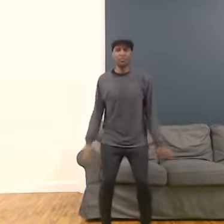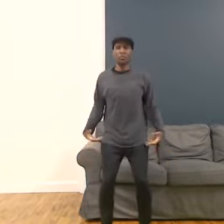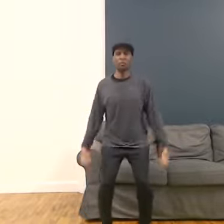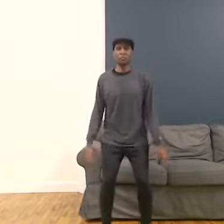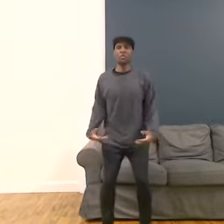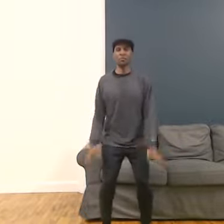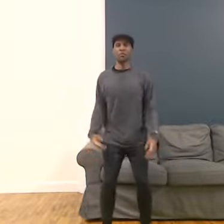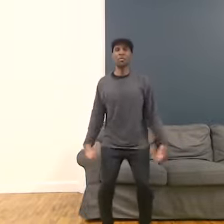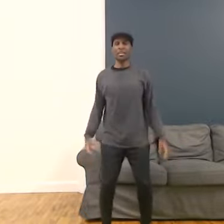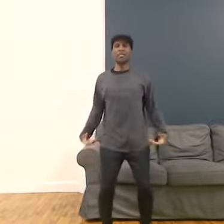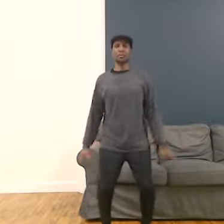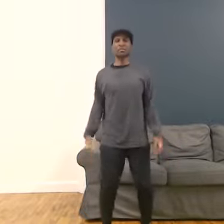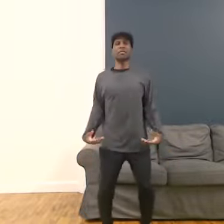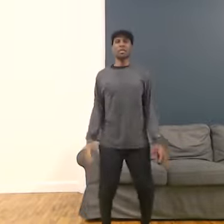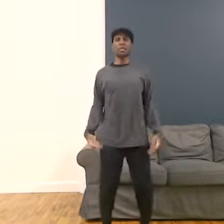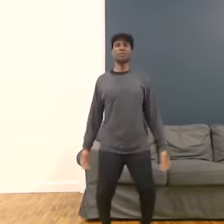Let's do one more, last one. Inhale.